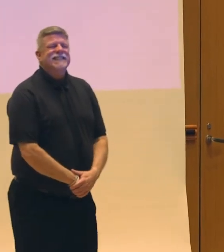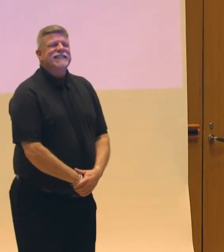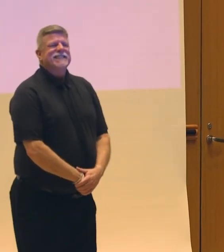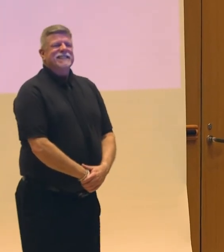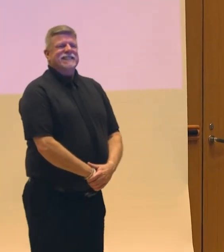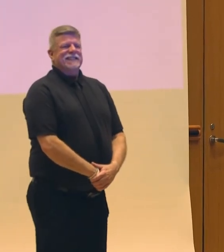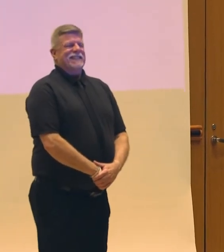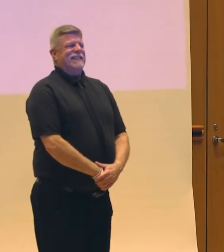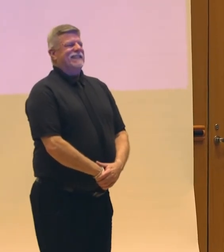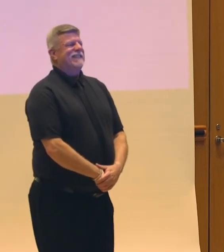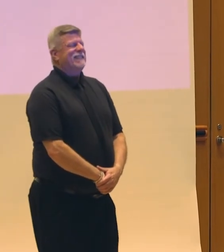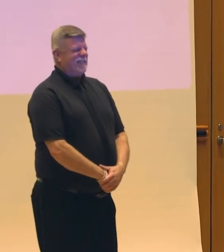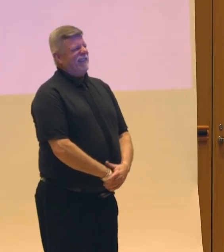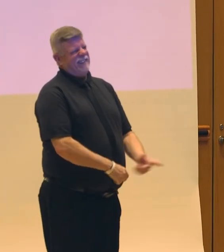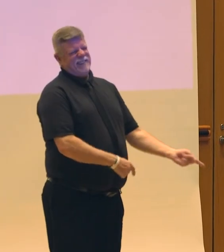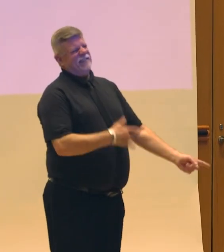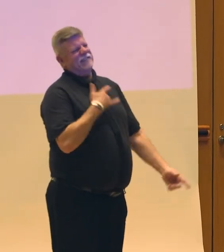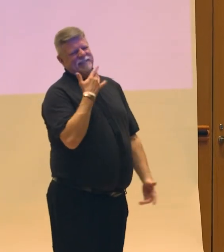Okay, this is better.